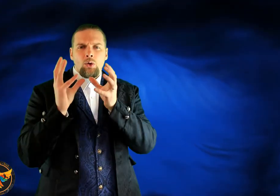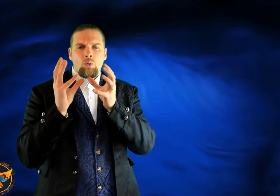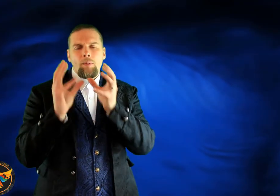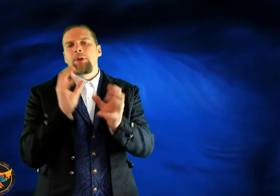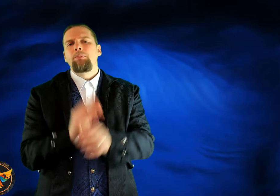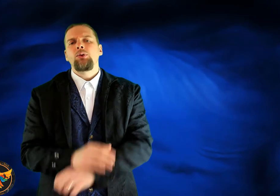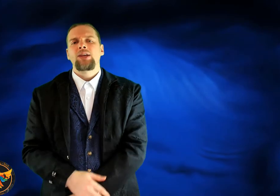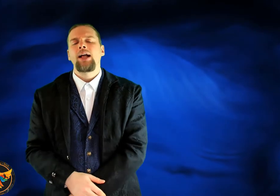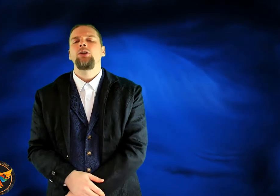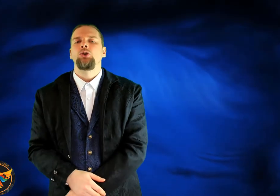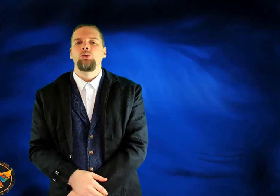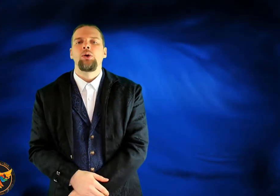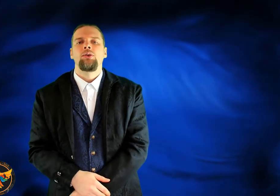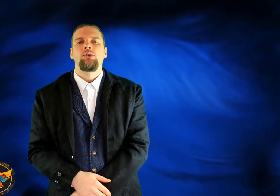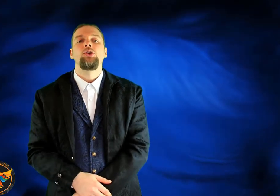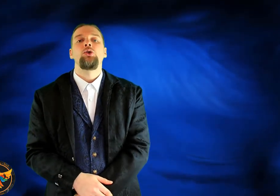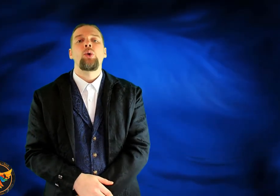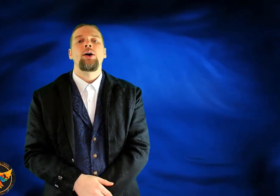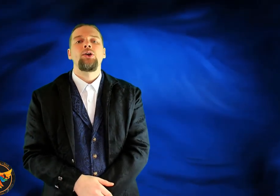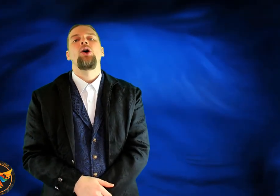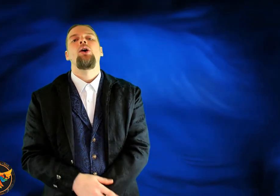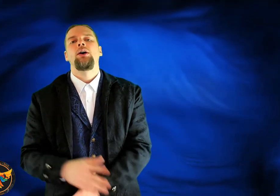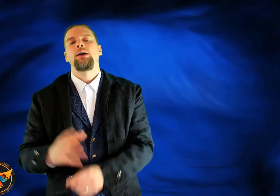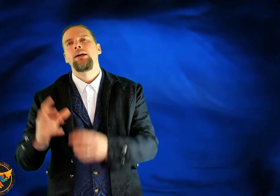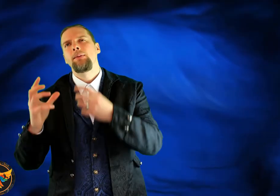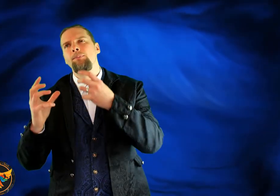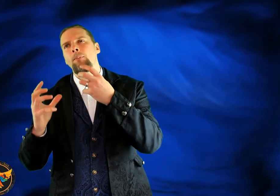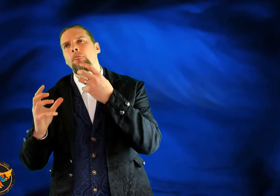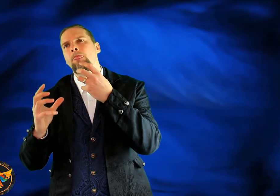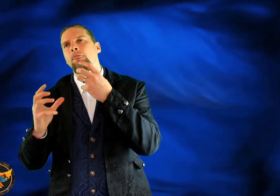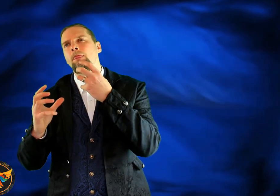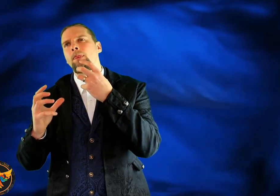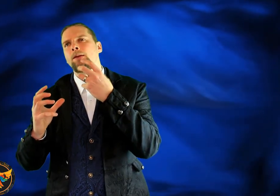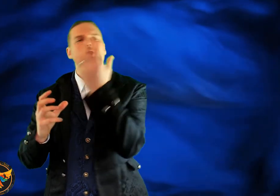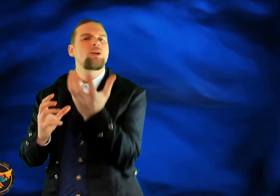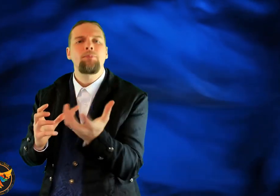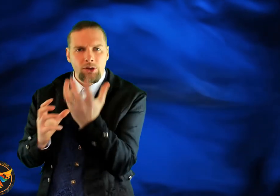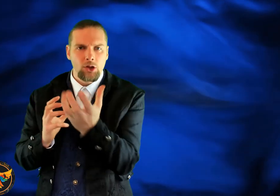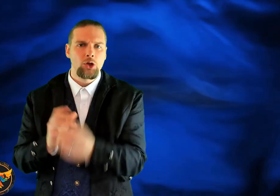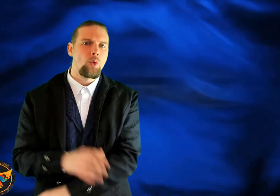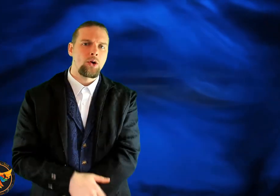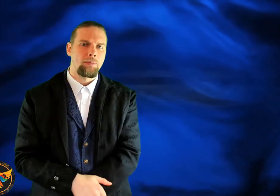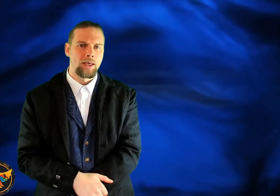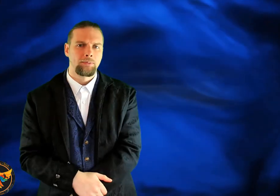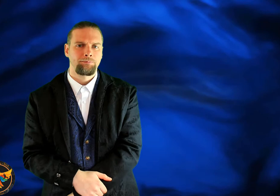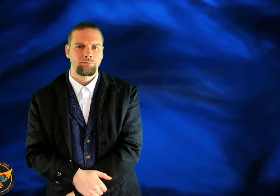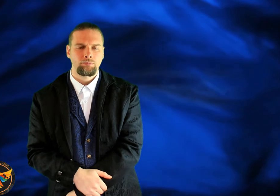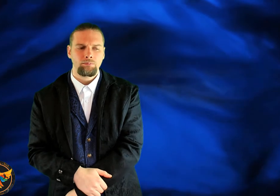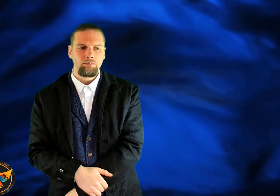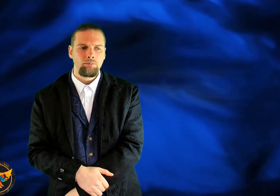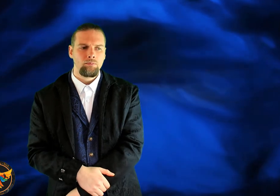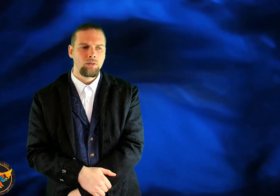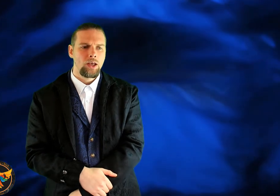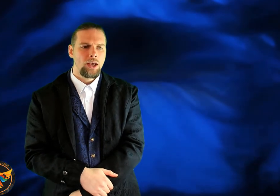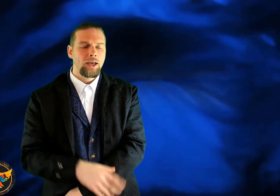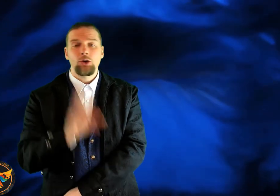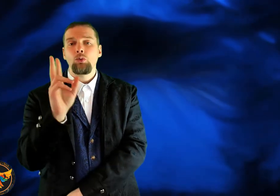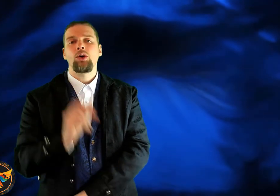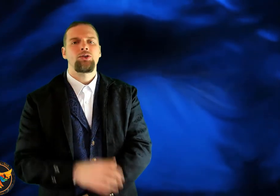When people tell you that you are not something that you want to be, it can do one or